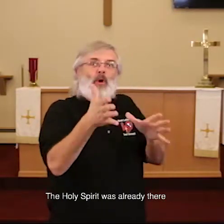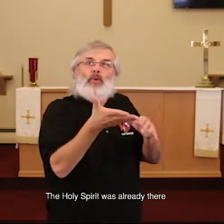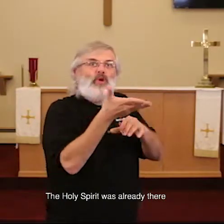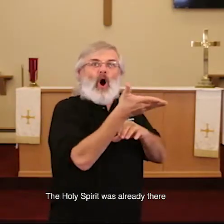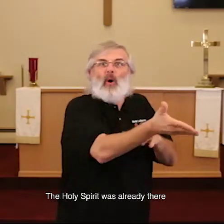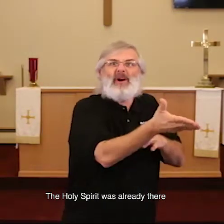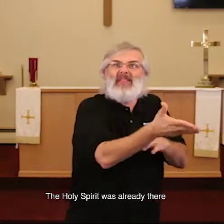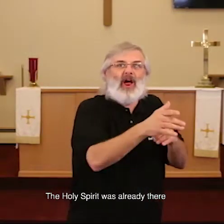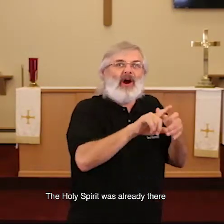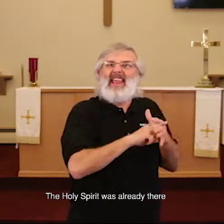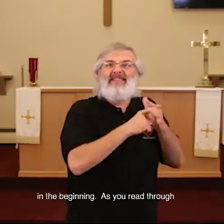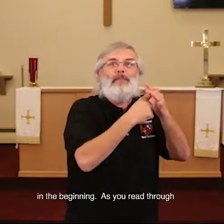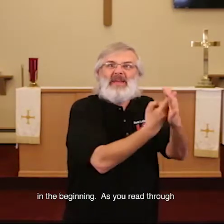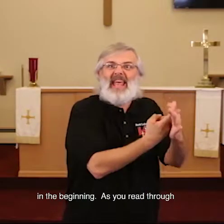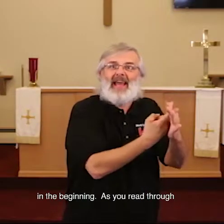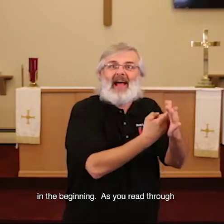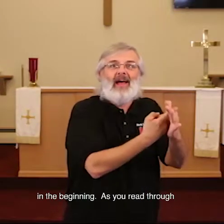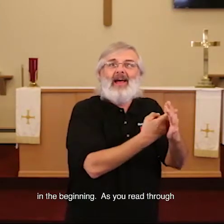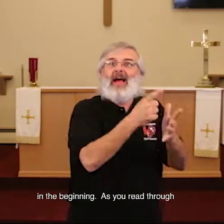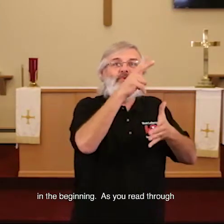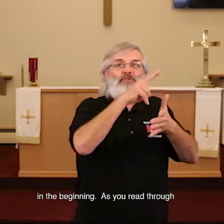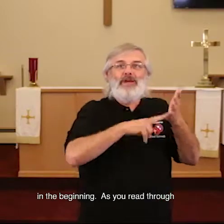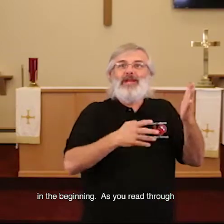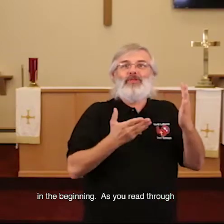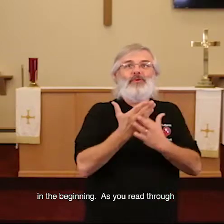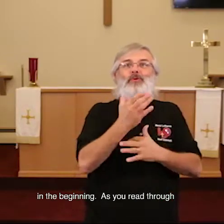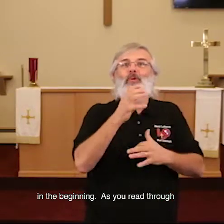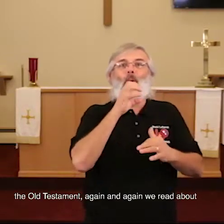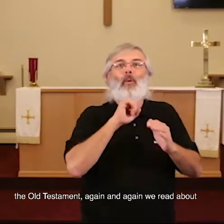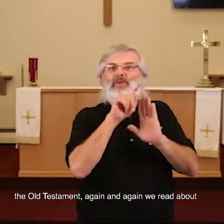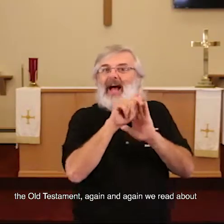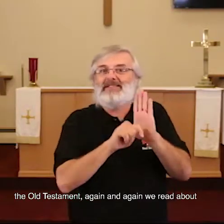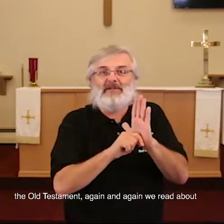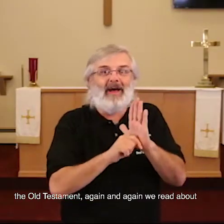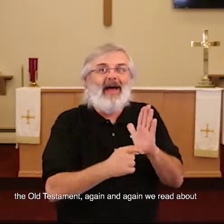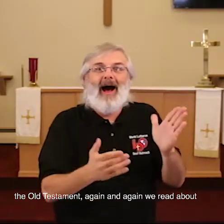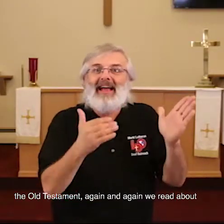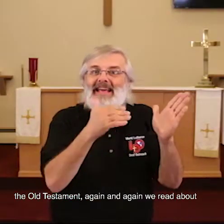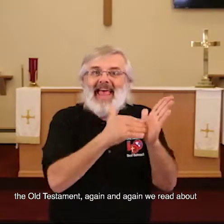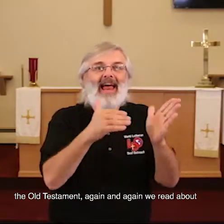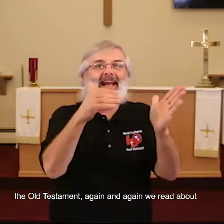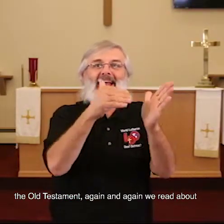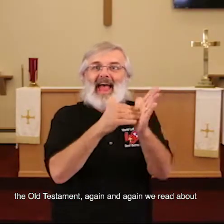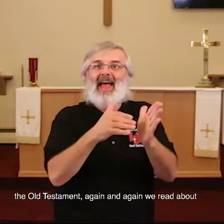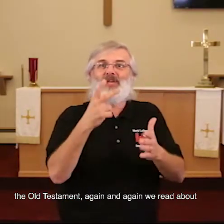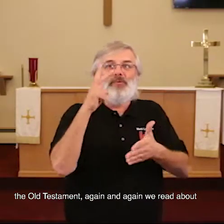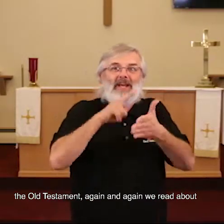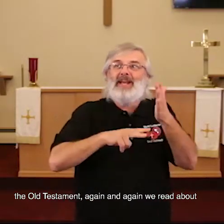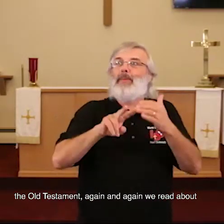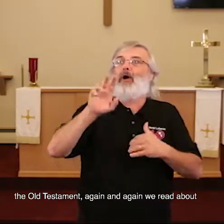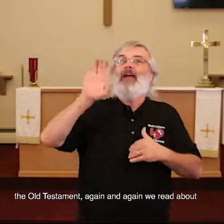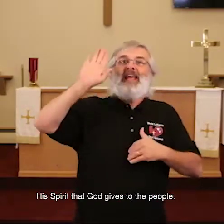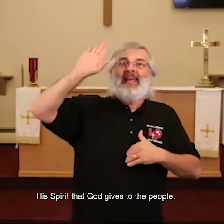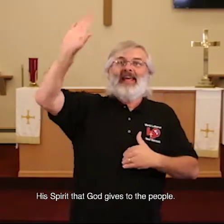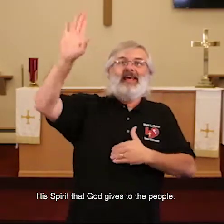was already there in the beginning. As you read through the Old Testament, again and again, you read about His